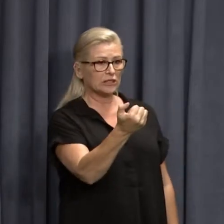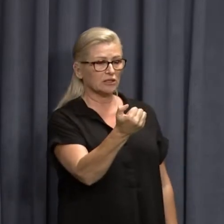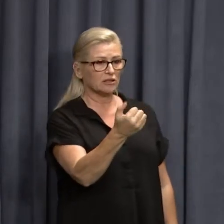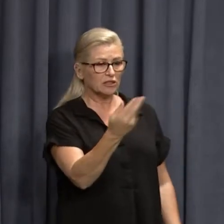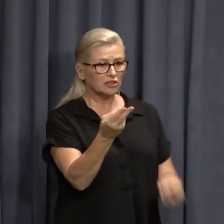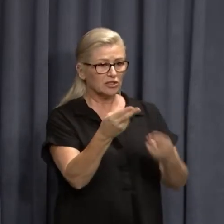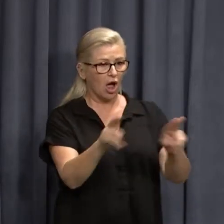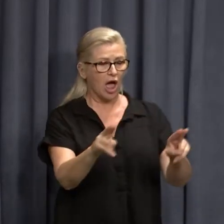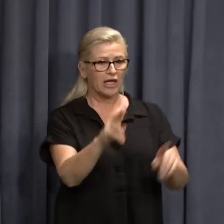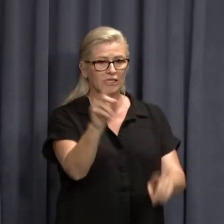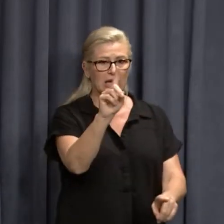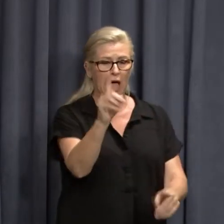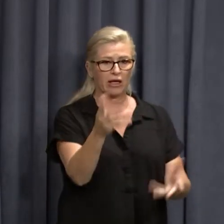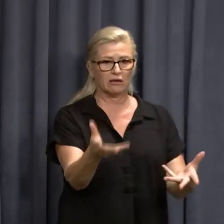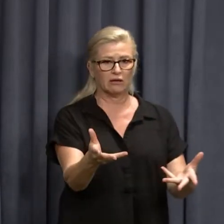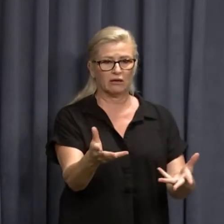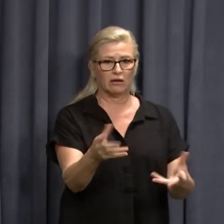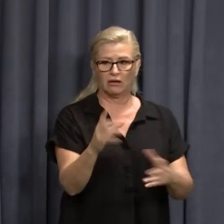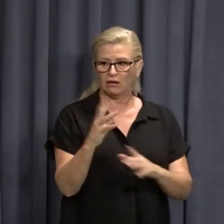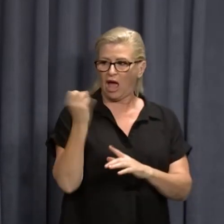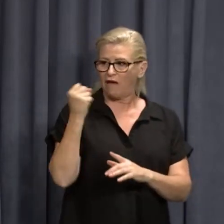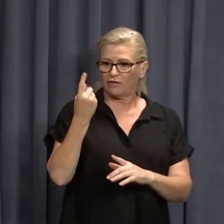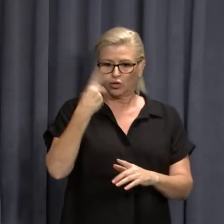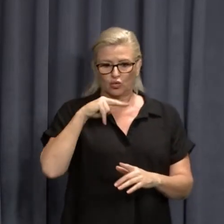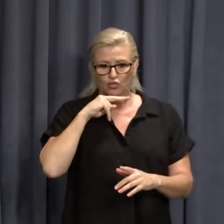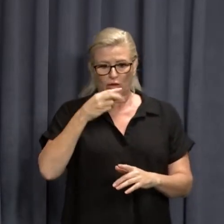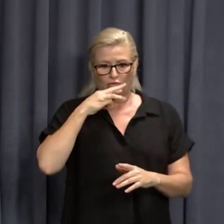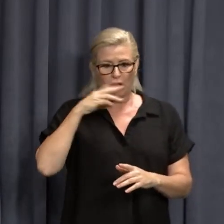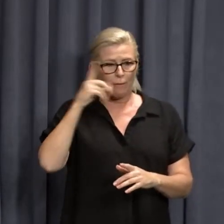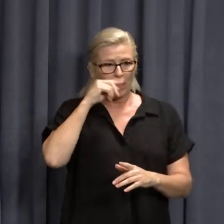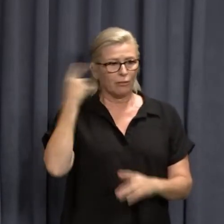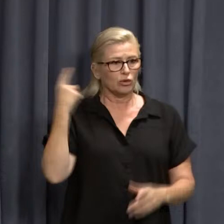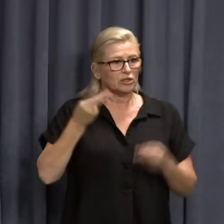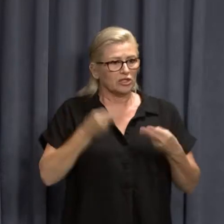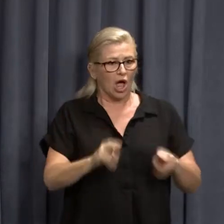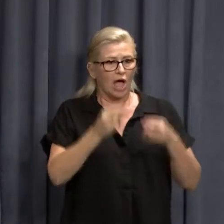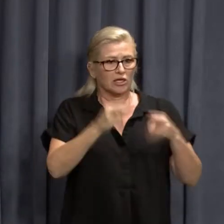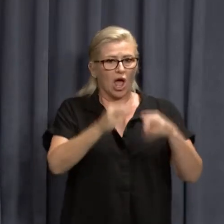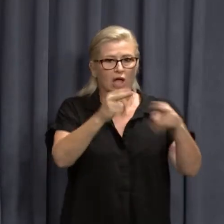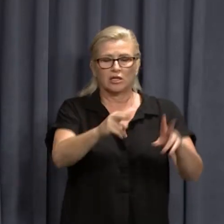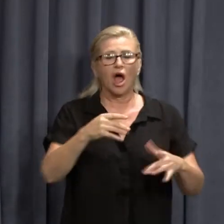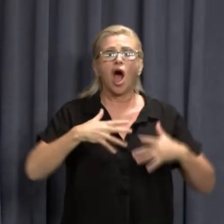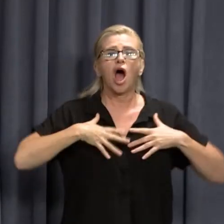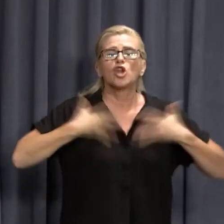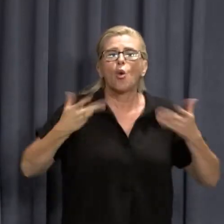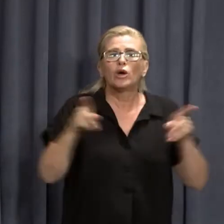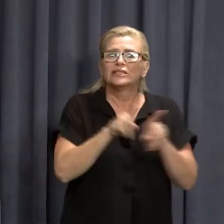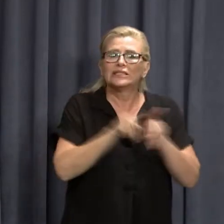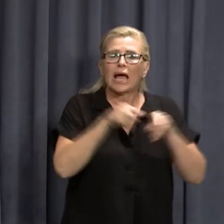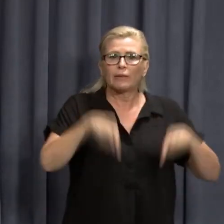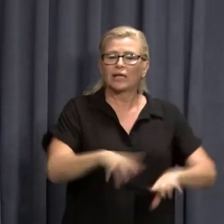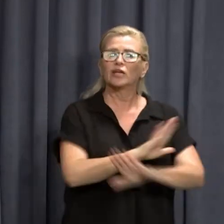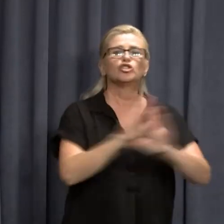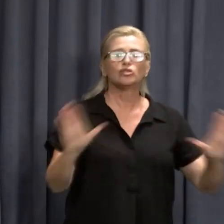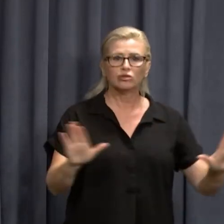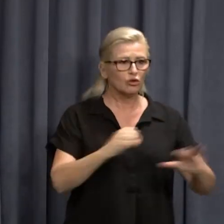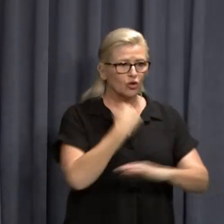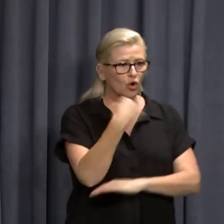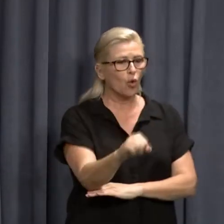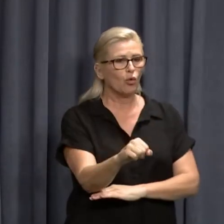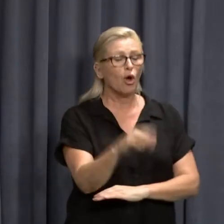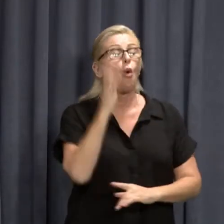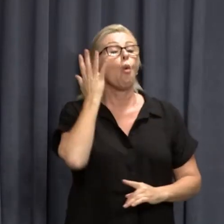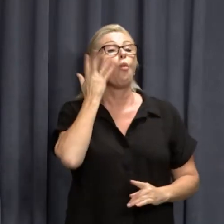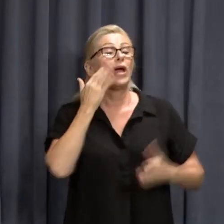hundreds of people die the last couple of weeks. I'm trying to avoid that as best we can. Now when we do open